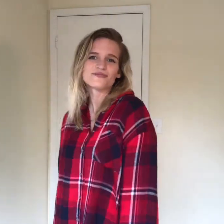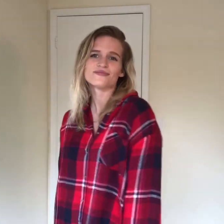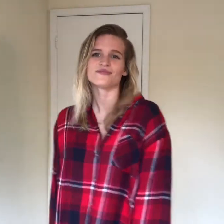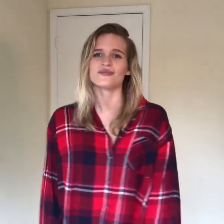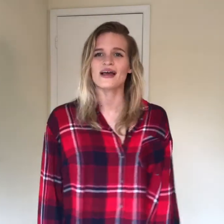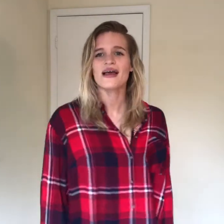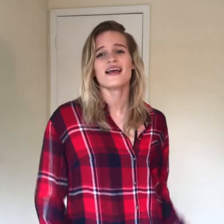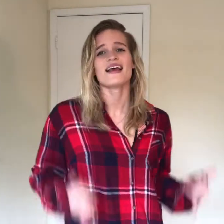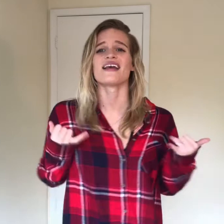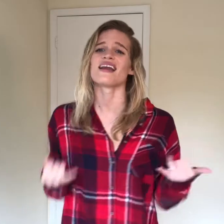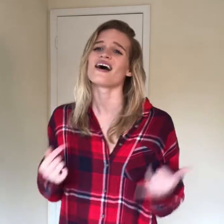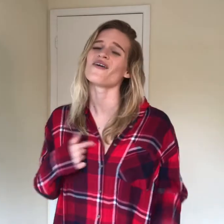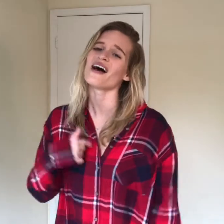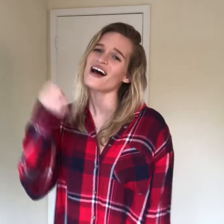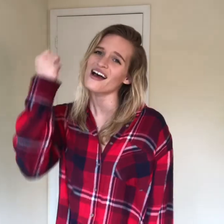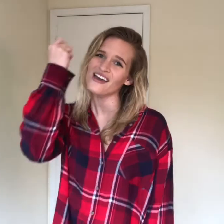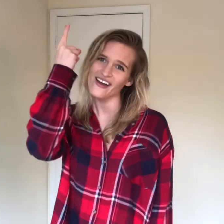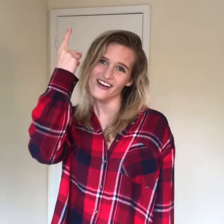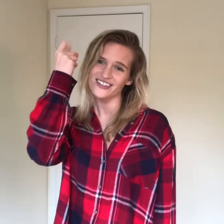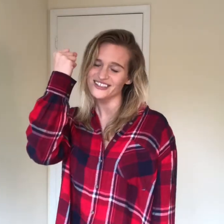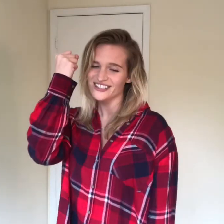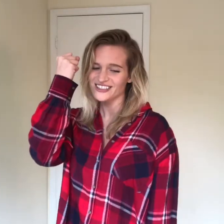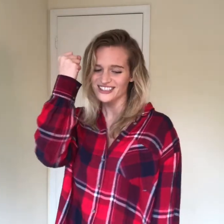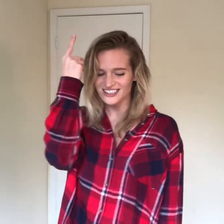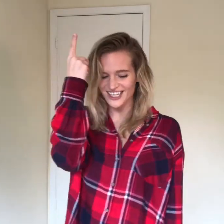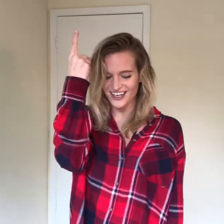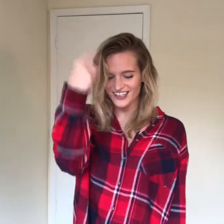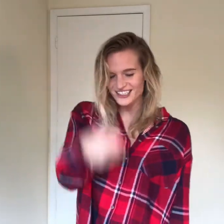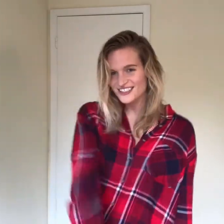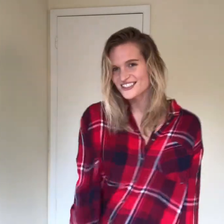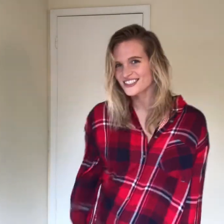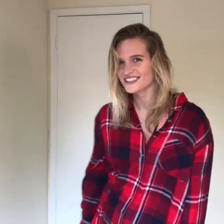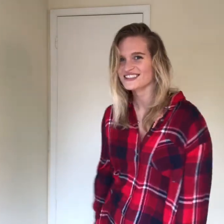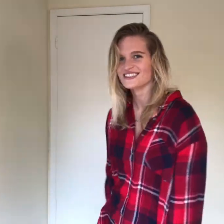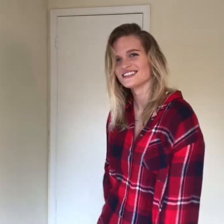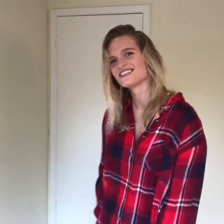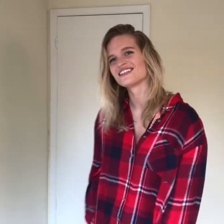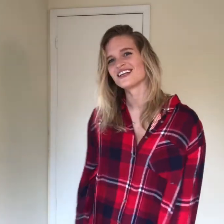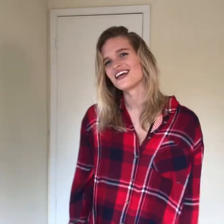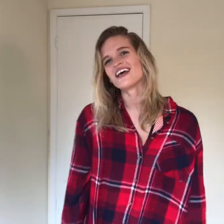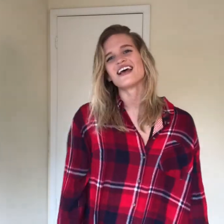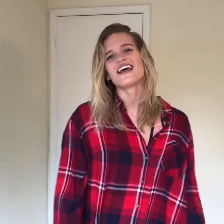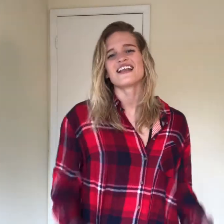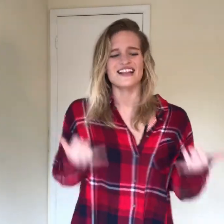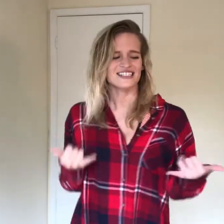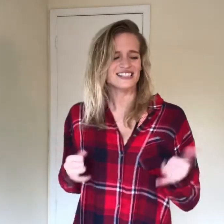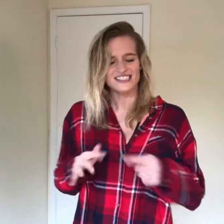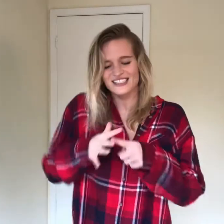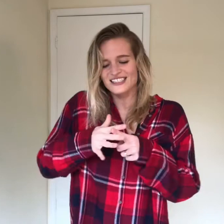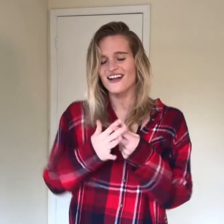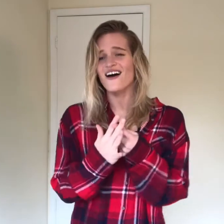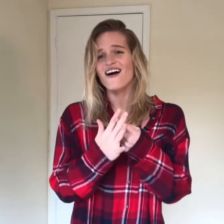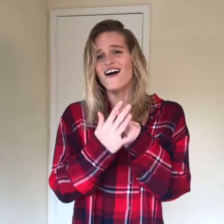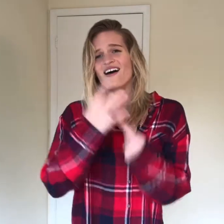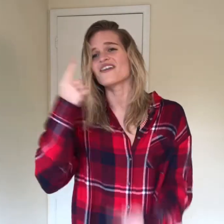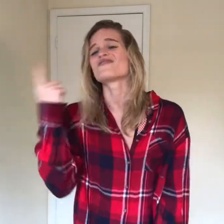And now I understand That this is the start of